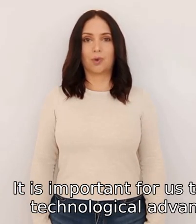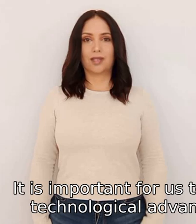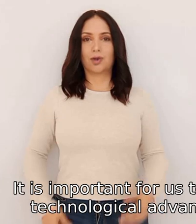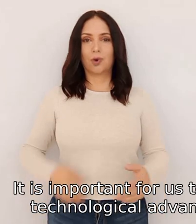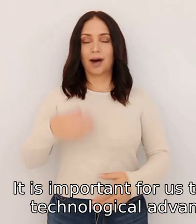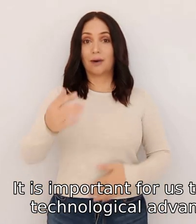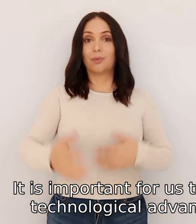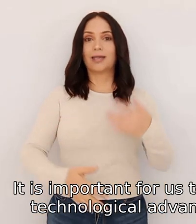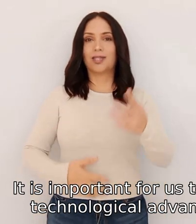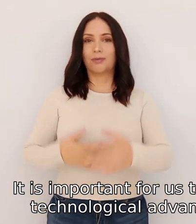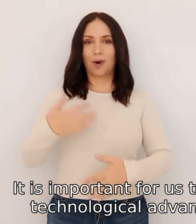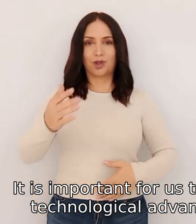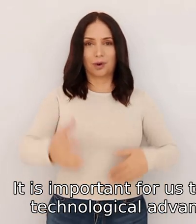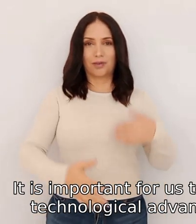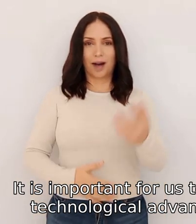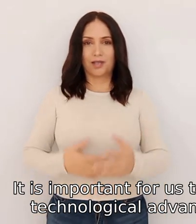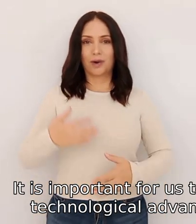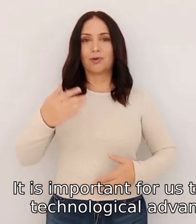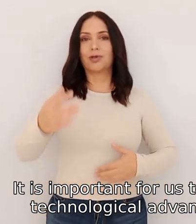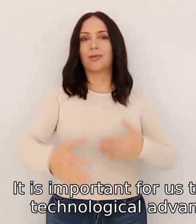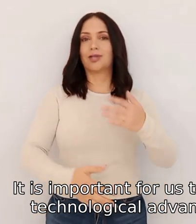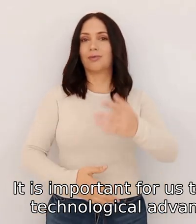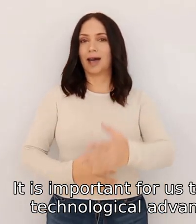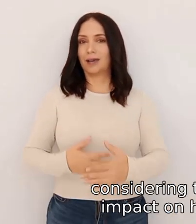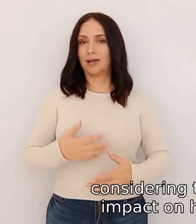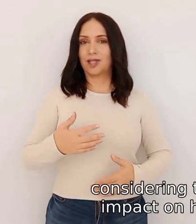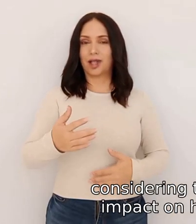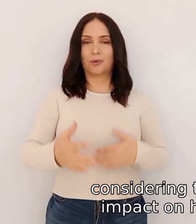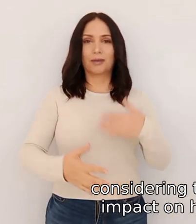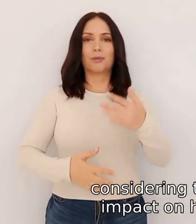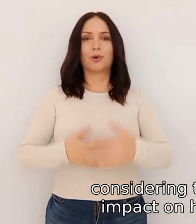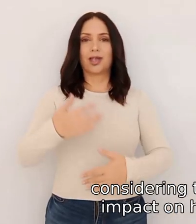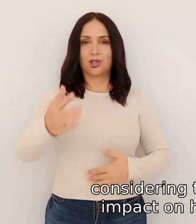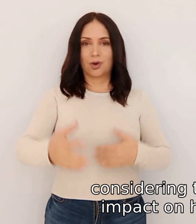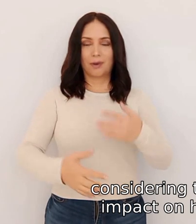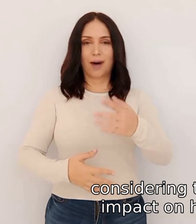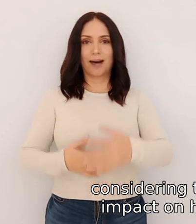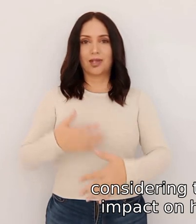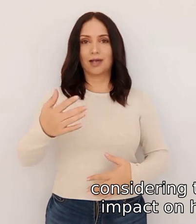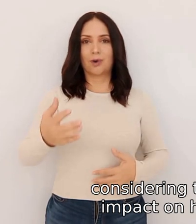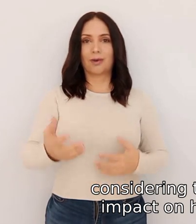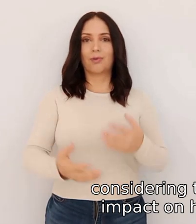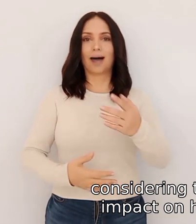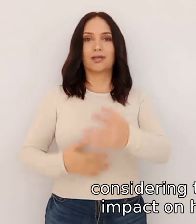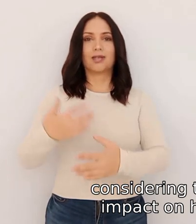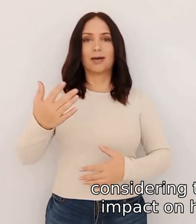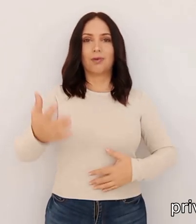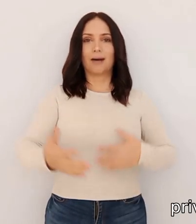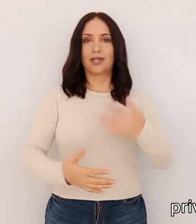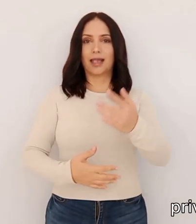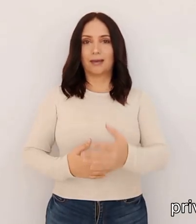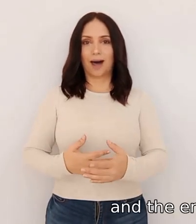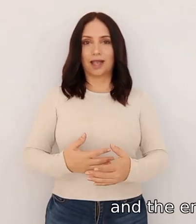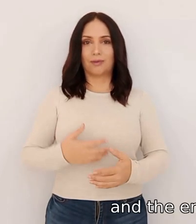for us to explore and embrace technological advancements responsibly considering their potential impact on human rights